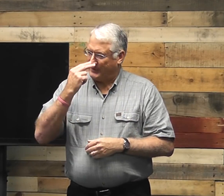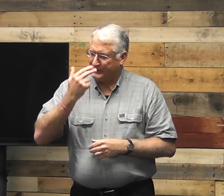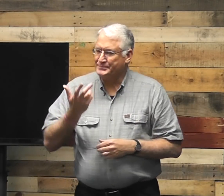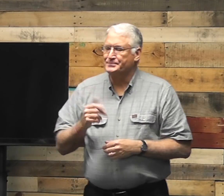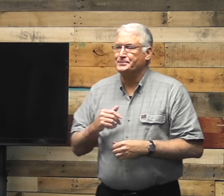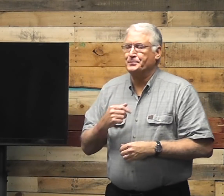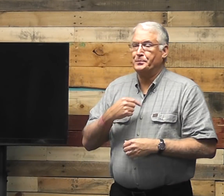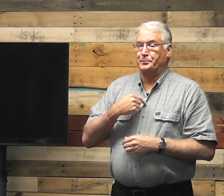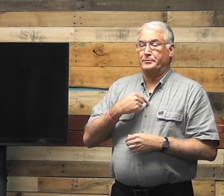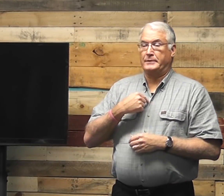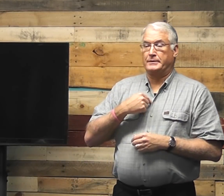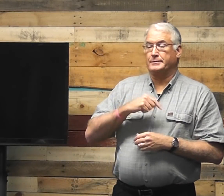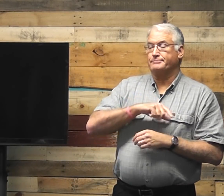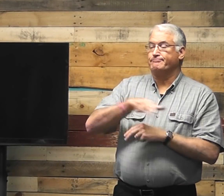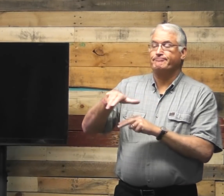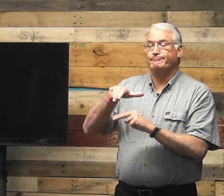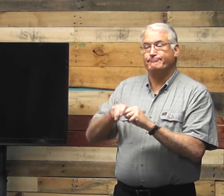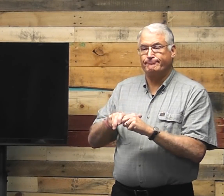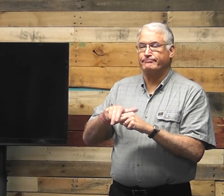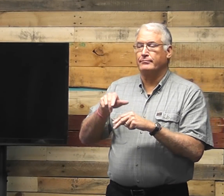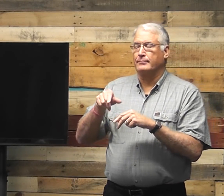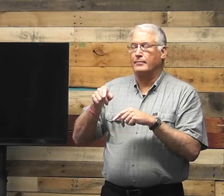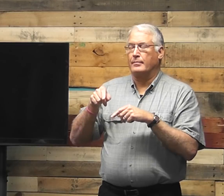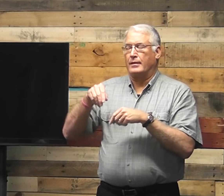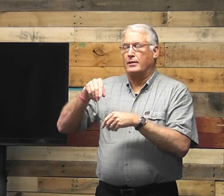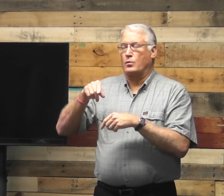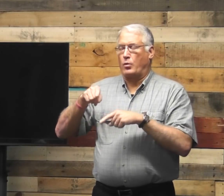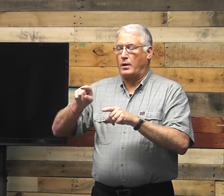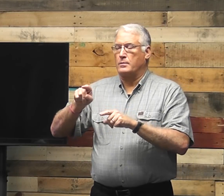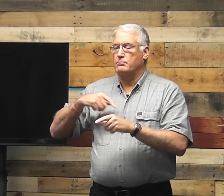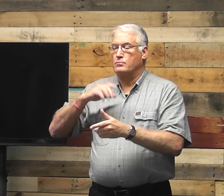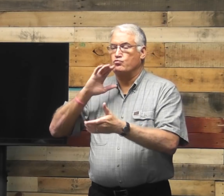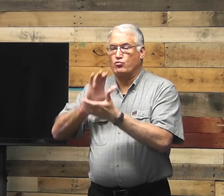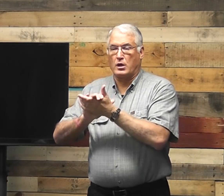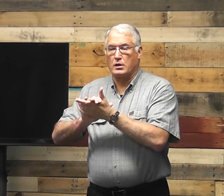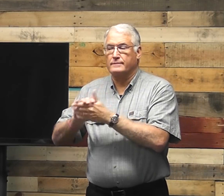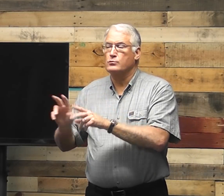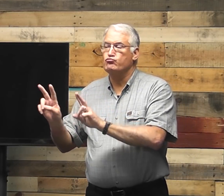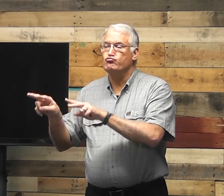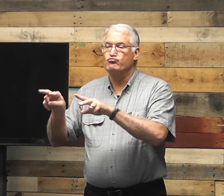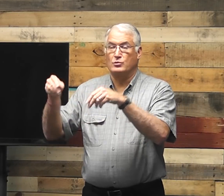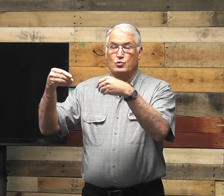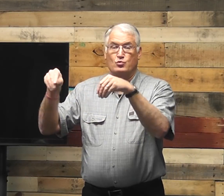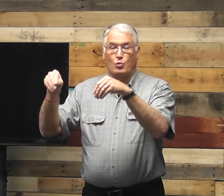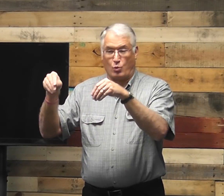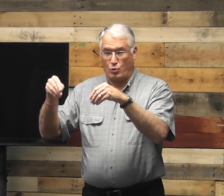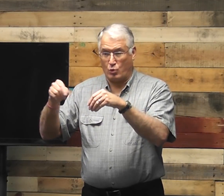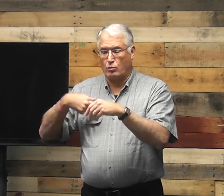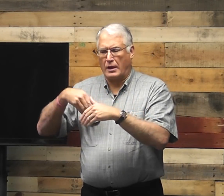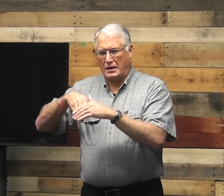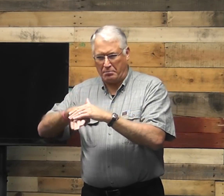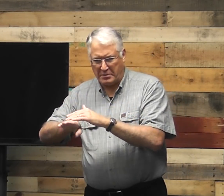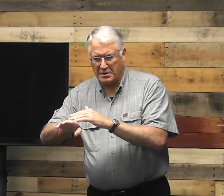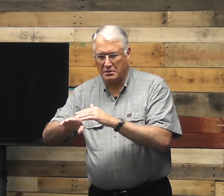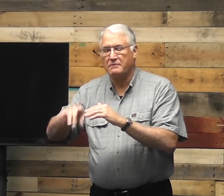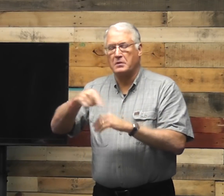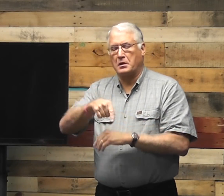And it was funny, you know, when I, when my wife was inside looking at the stores,